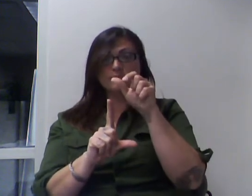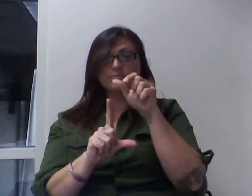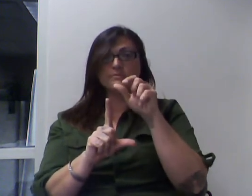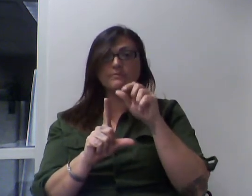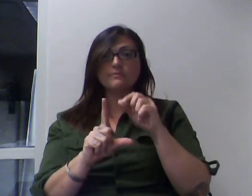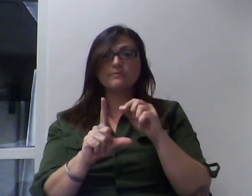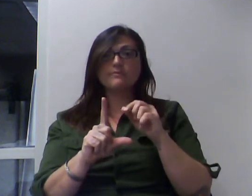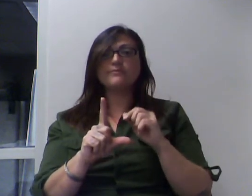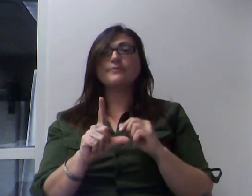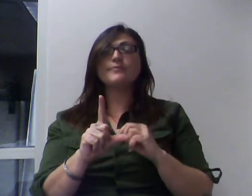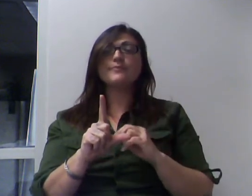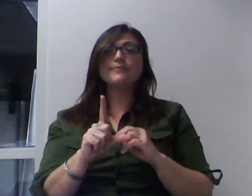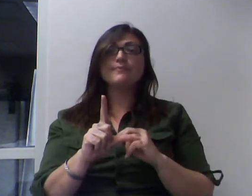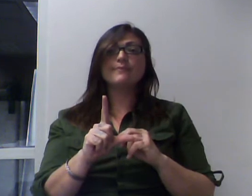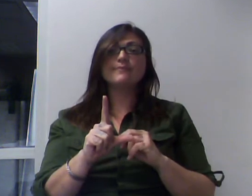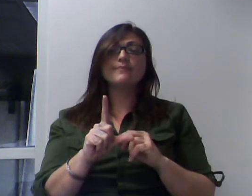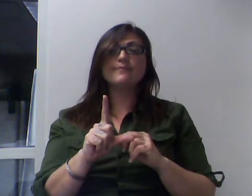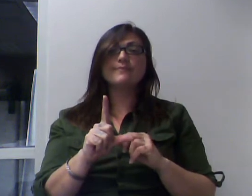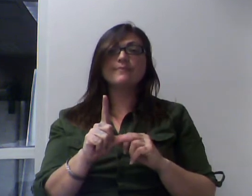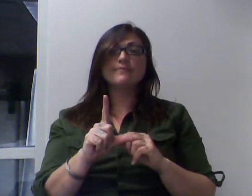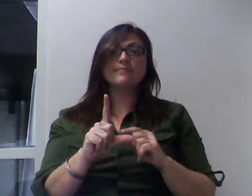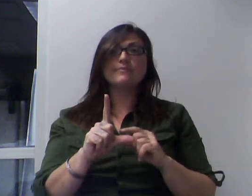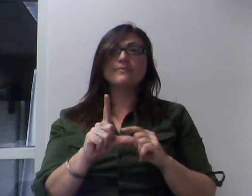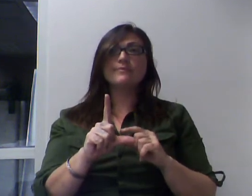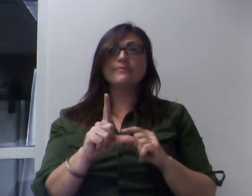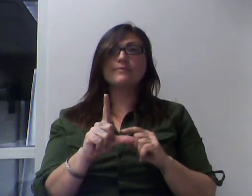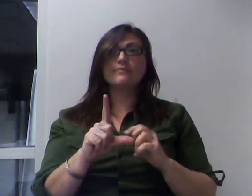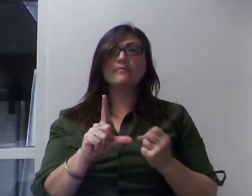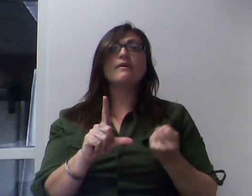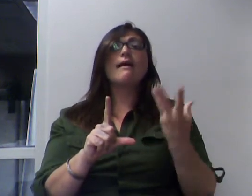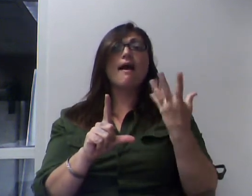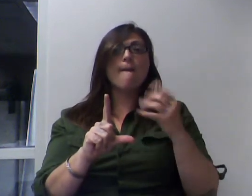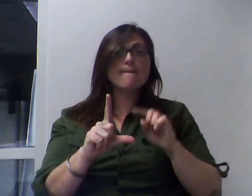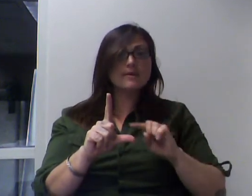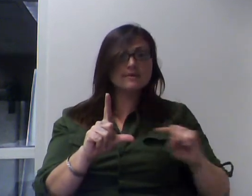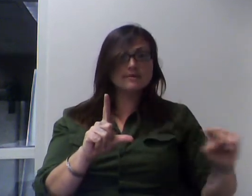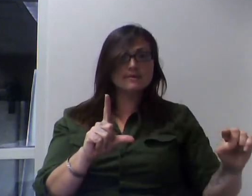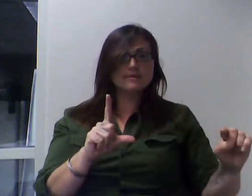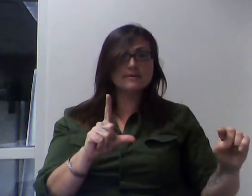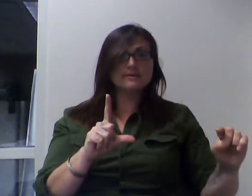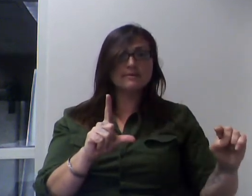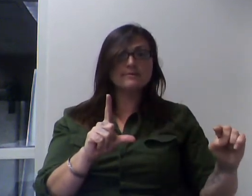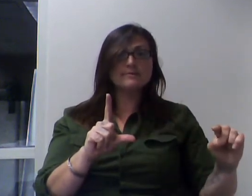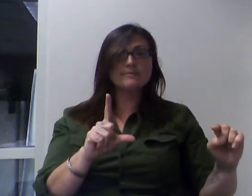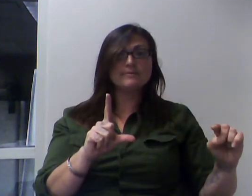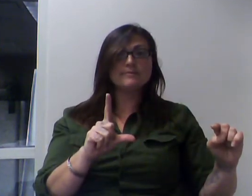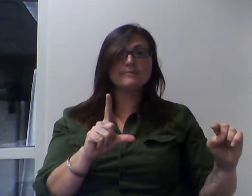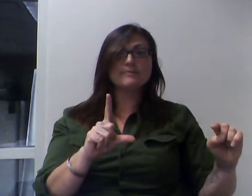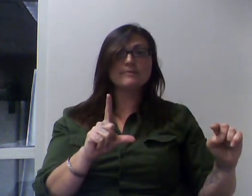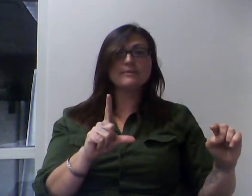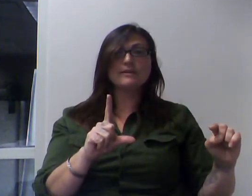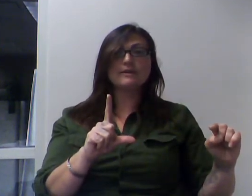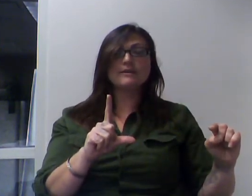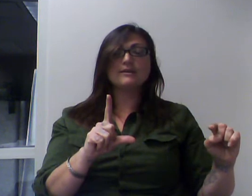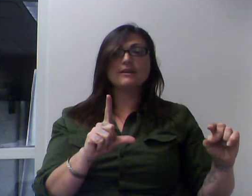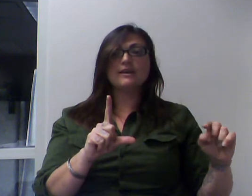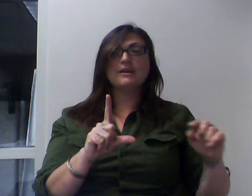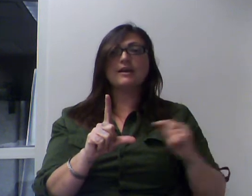each row, and this side tells me how many rows there will be. So, the area turns out to